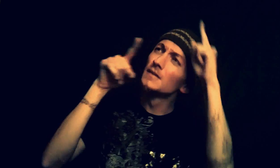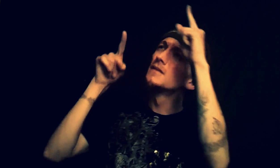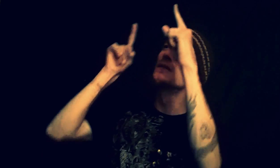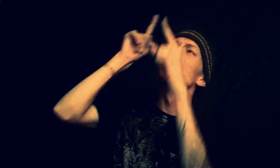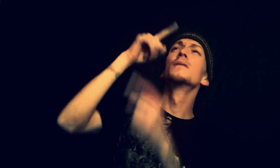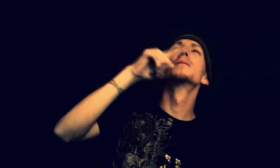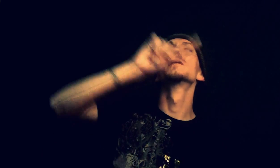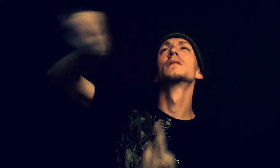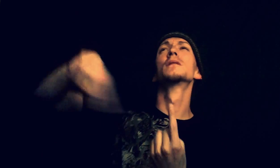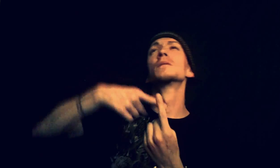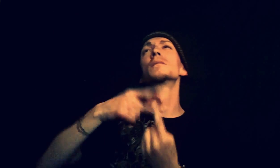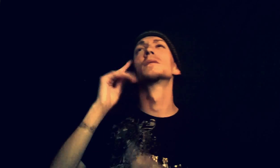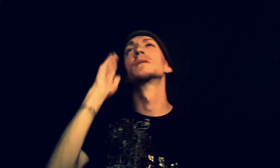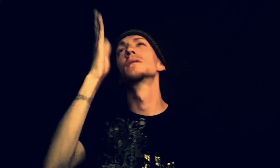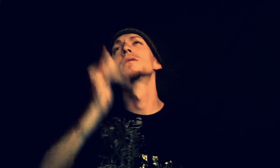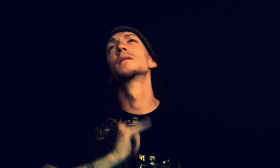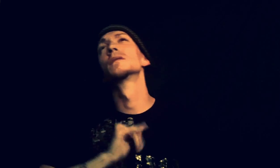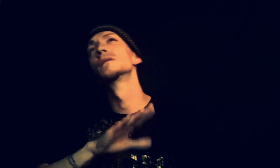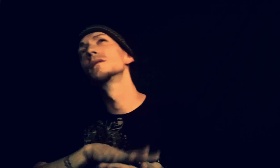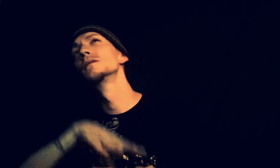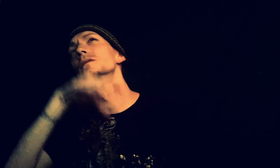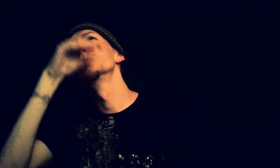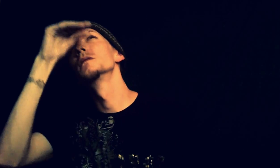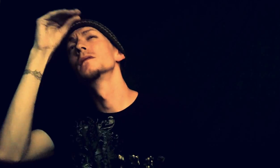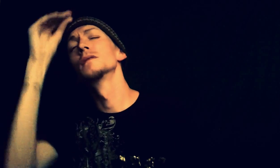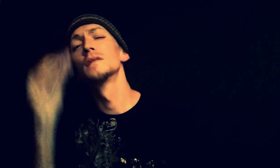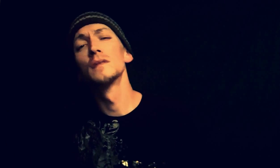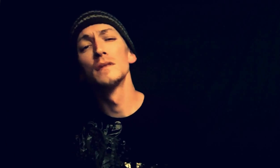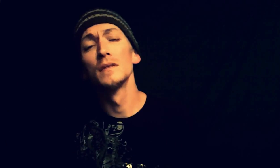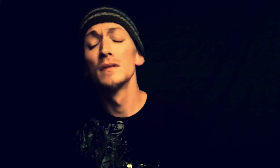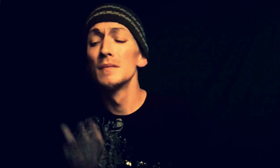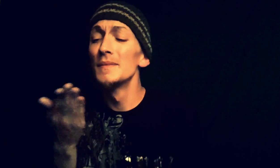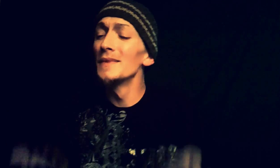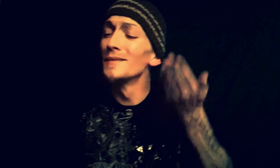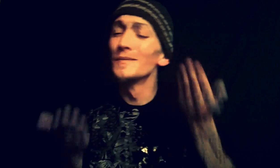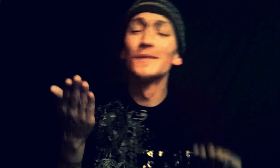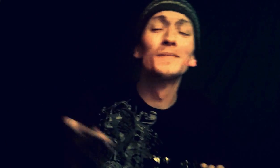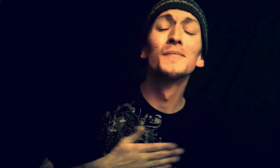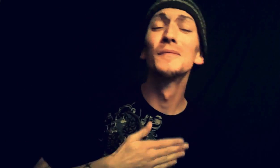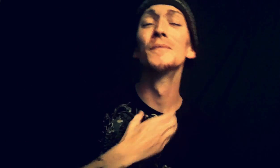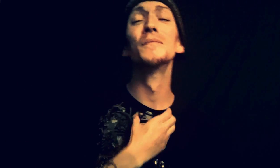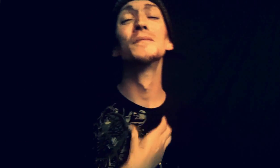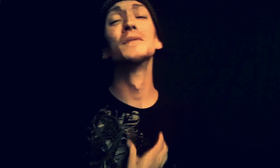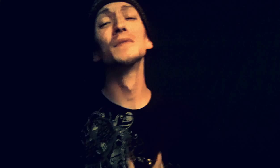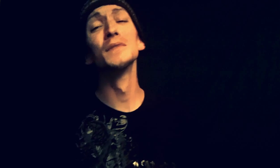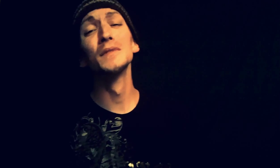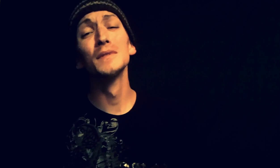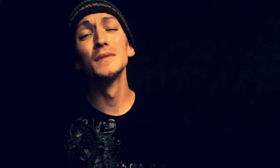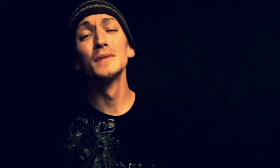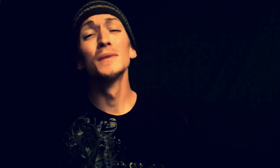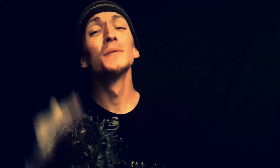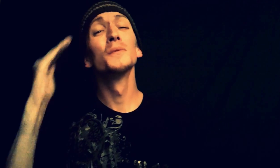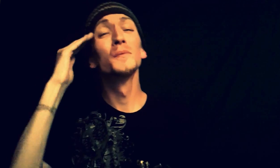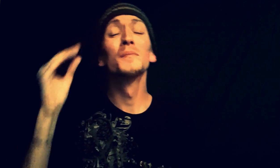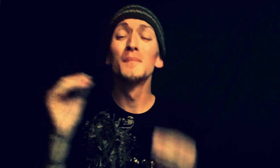when we're hiding now Maybe my wish knew